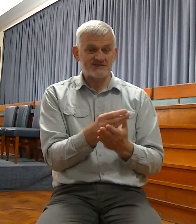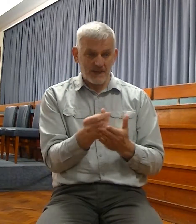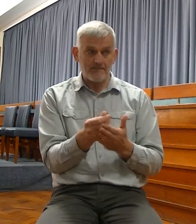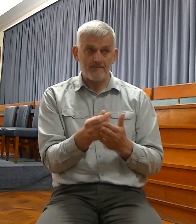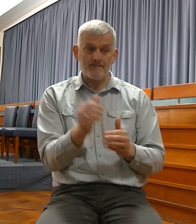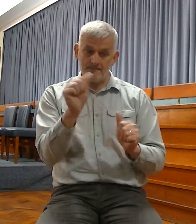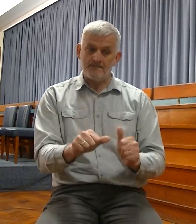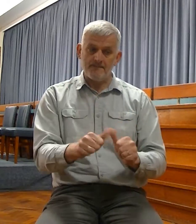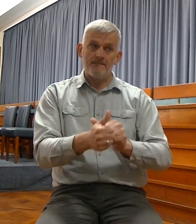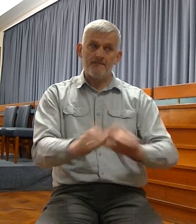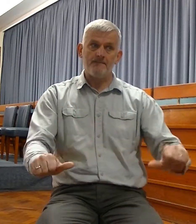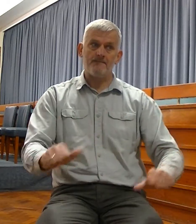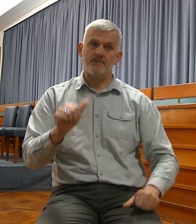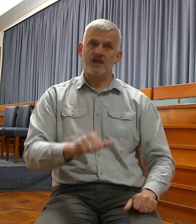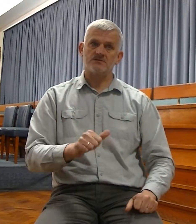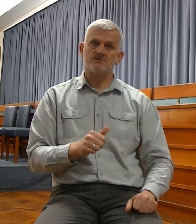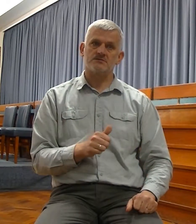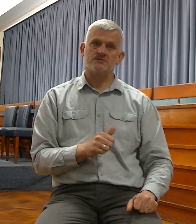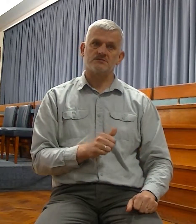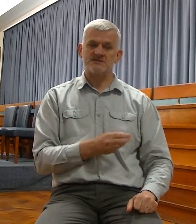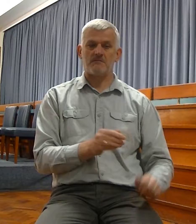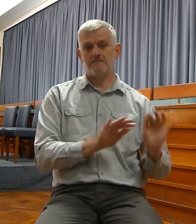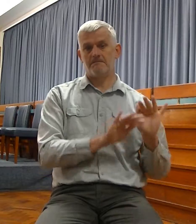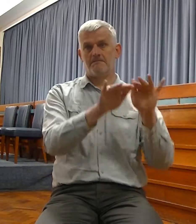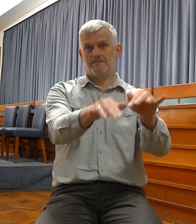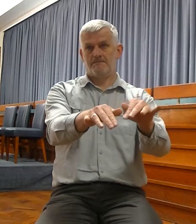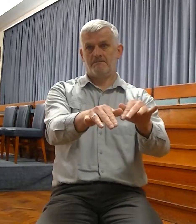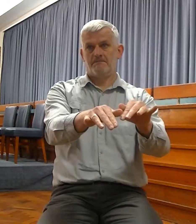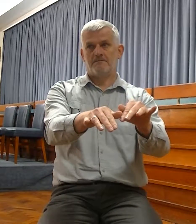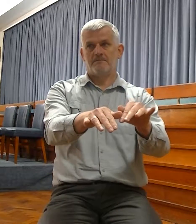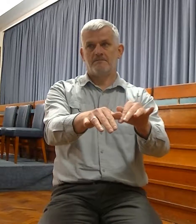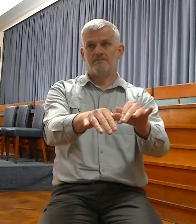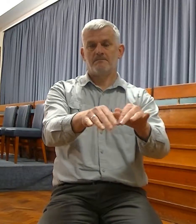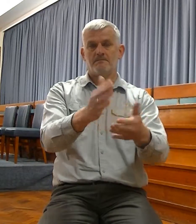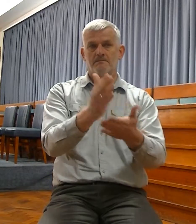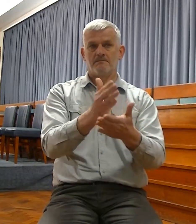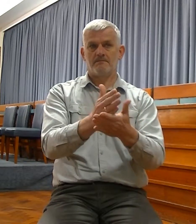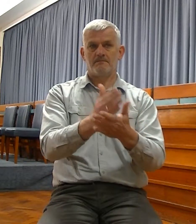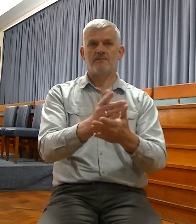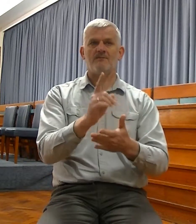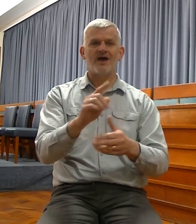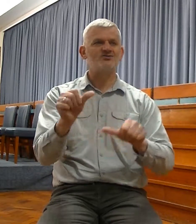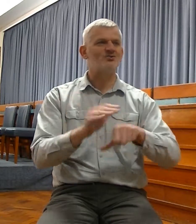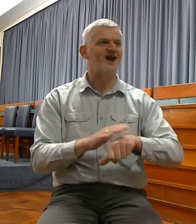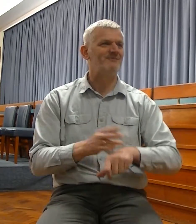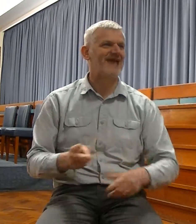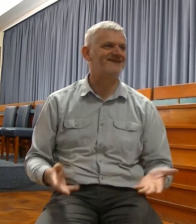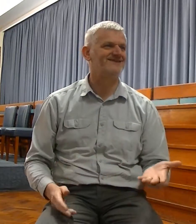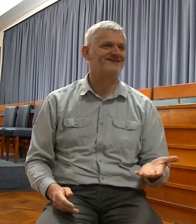of the people of Judah to Judah after the captivity. But not for long and not entirely fulfilled.